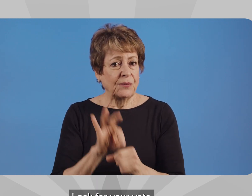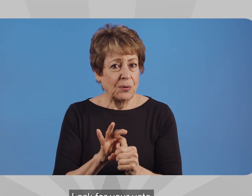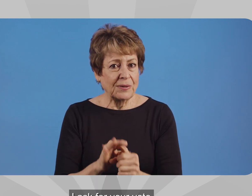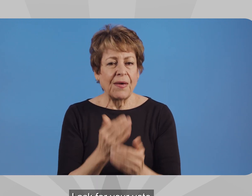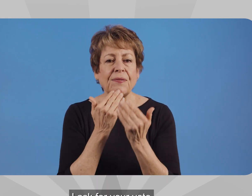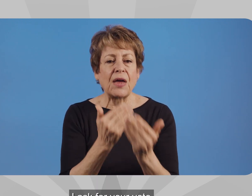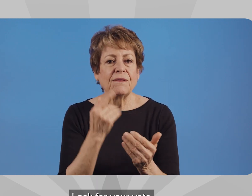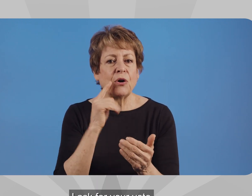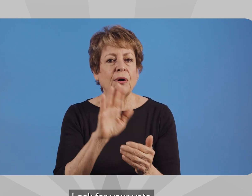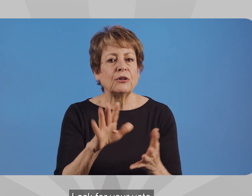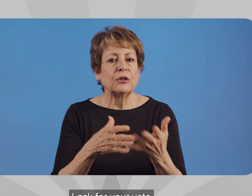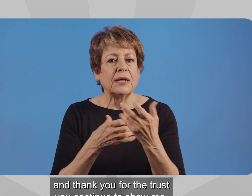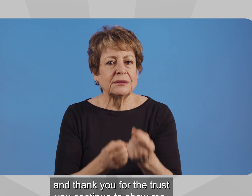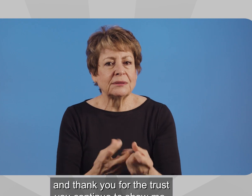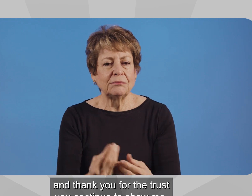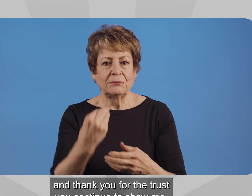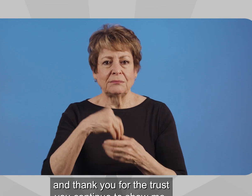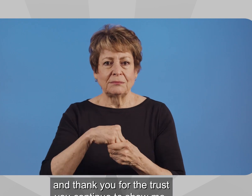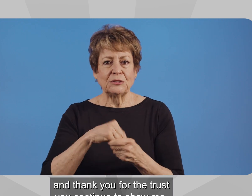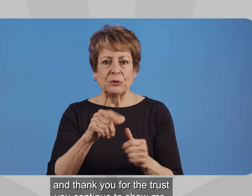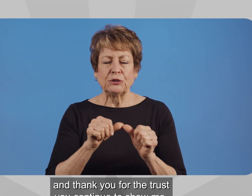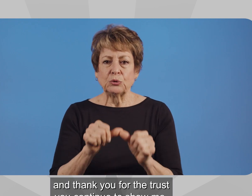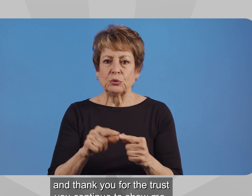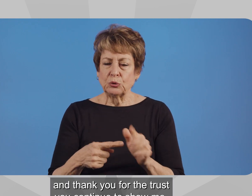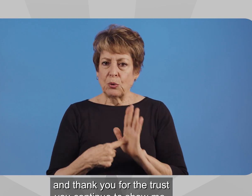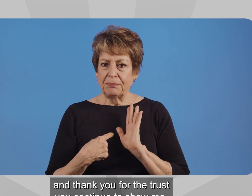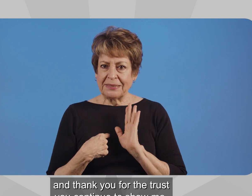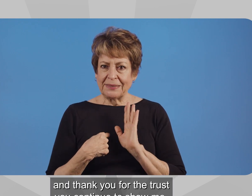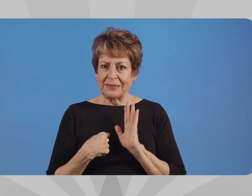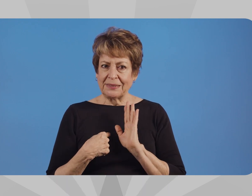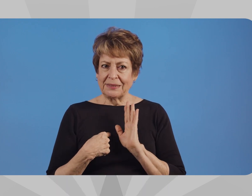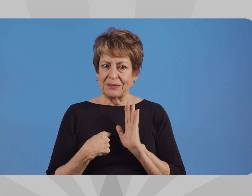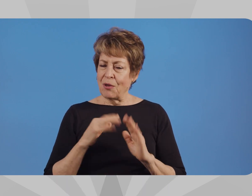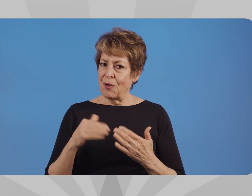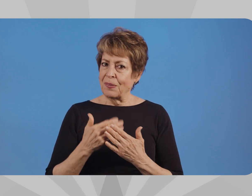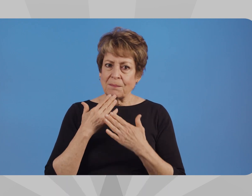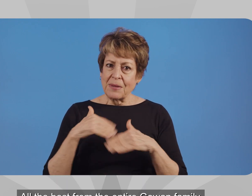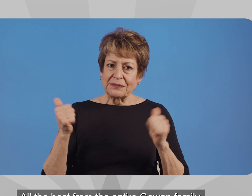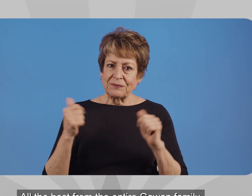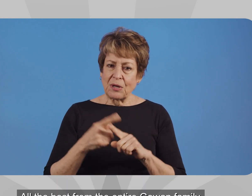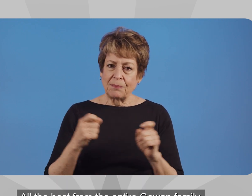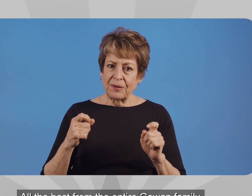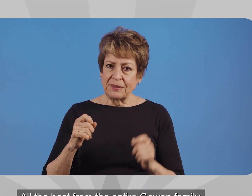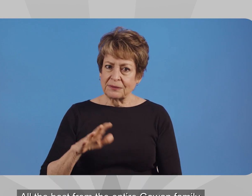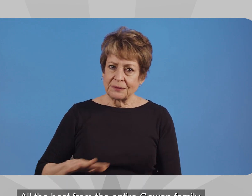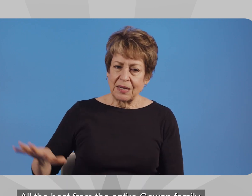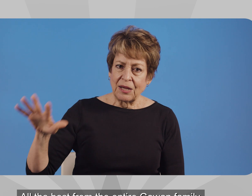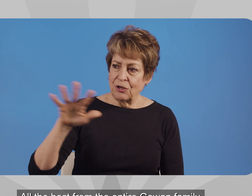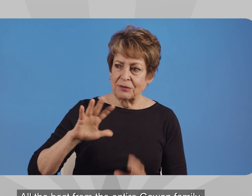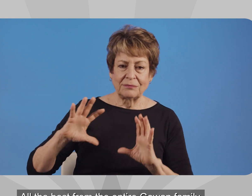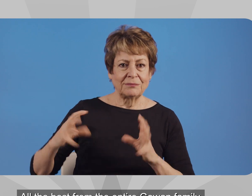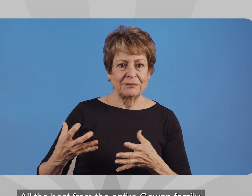I ask for your vote, and thank you for the trust you continue to show me. All the best from the